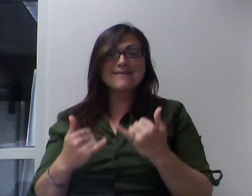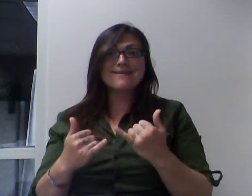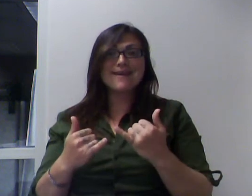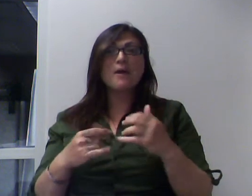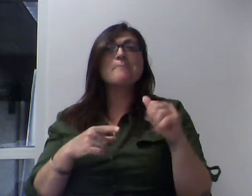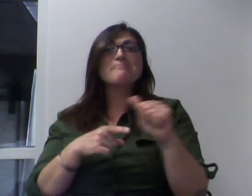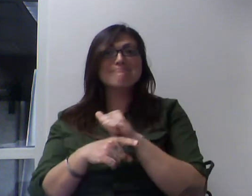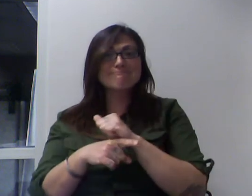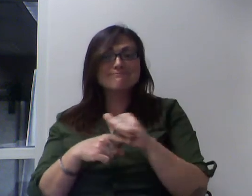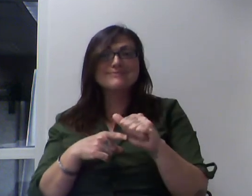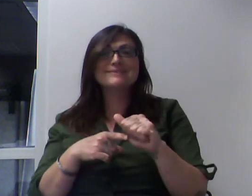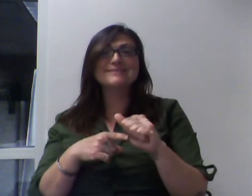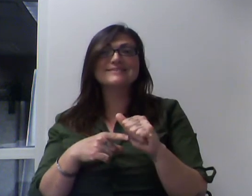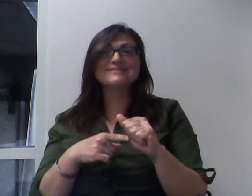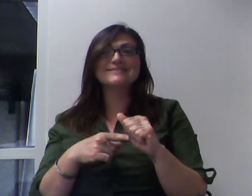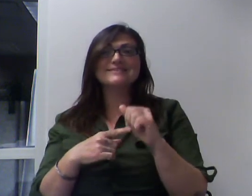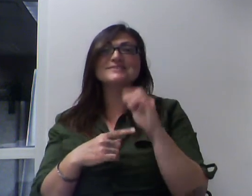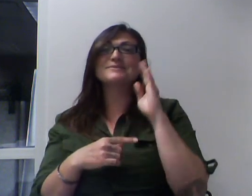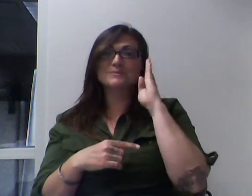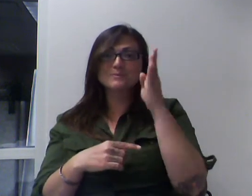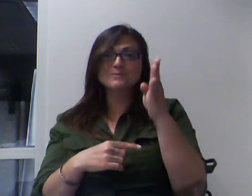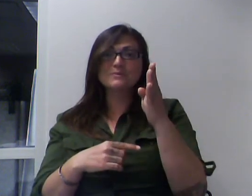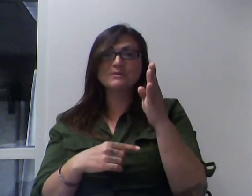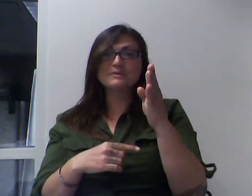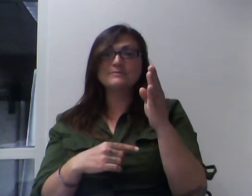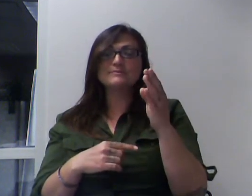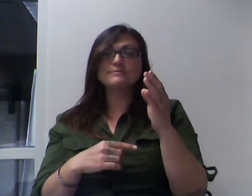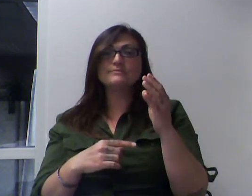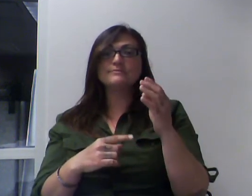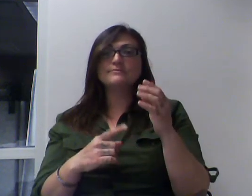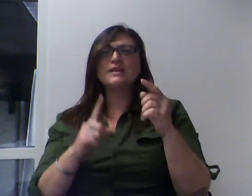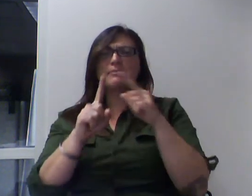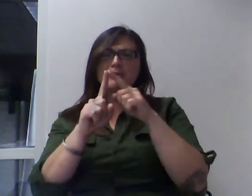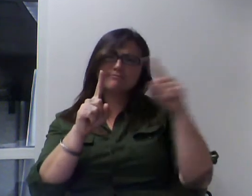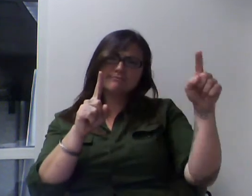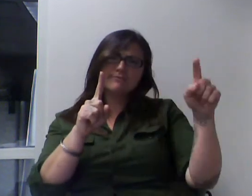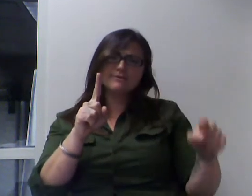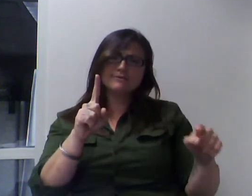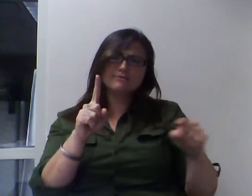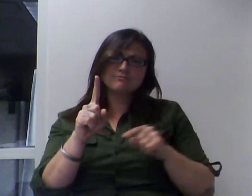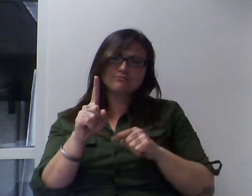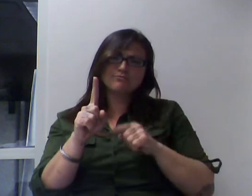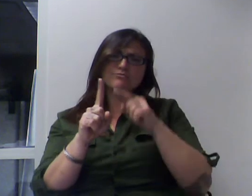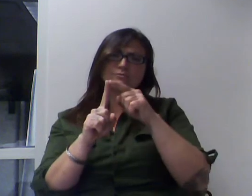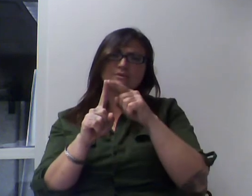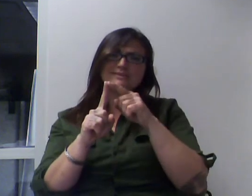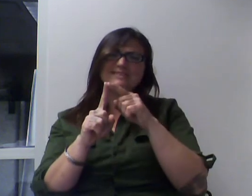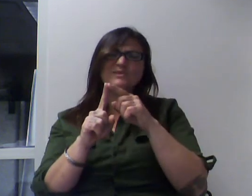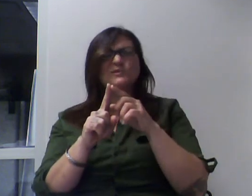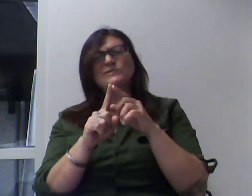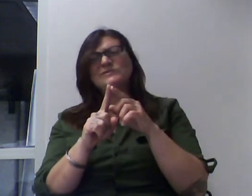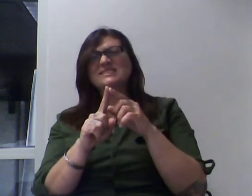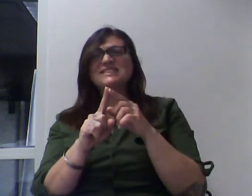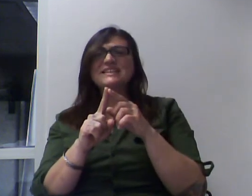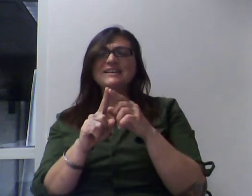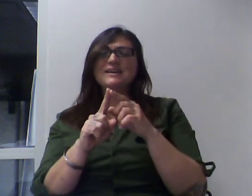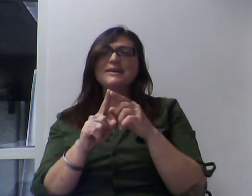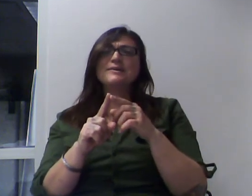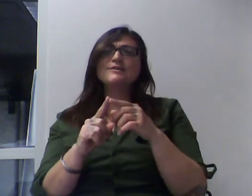And I would like to take this rectangle, which is pretty cool, and I can draw those other ones like that. And let's